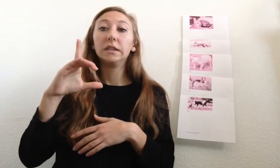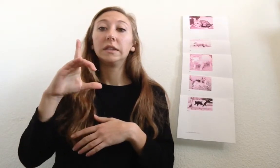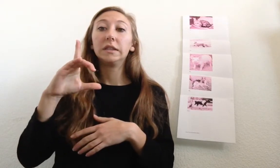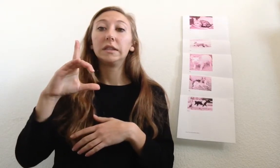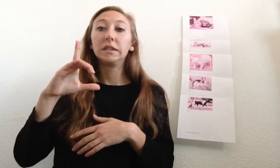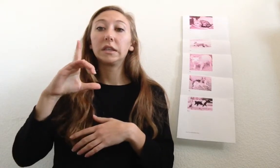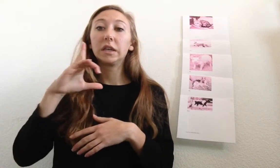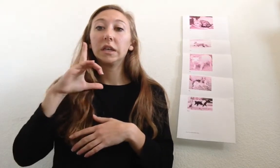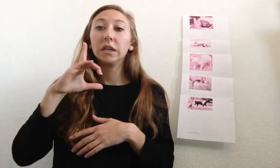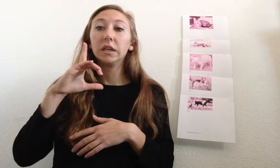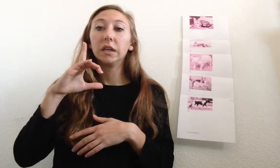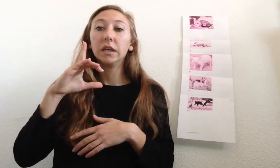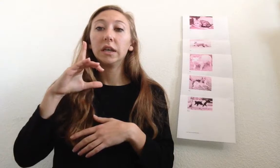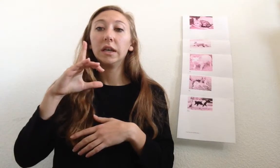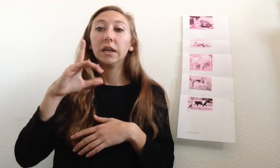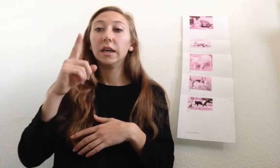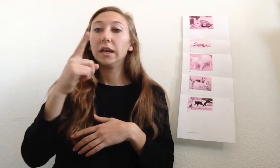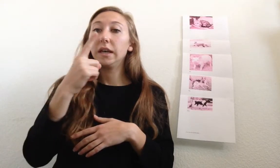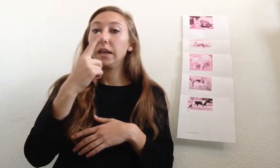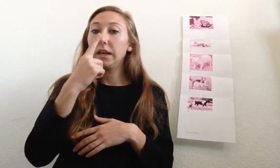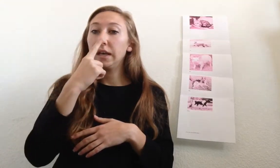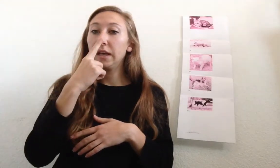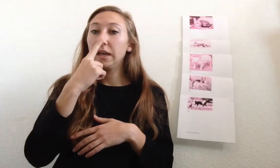It's k-i-t.